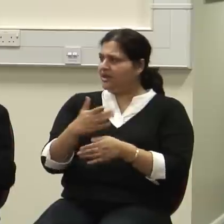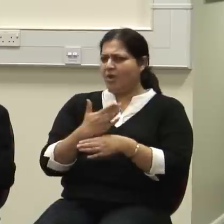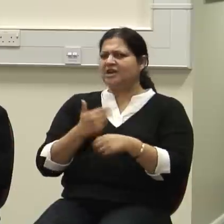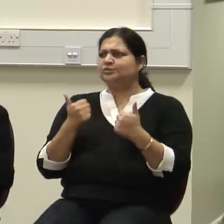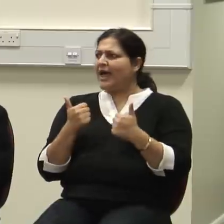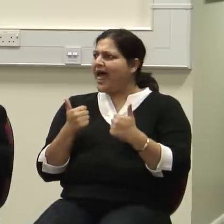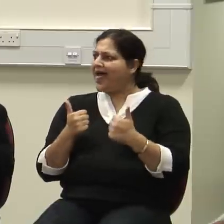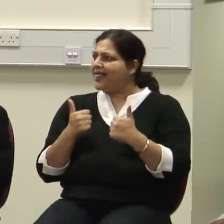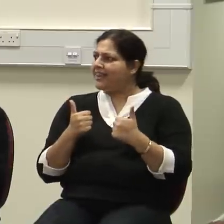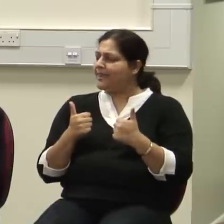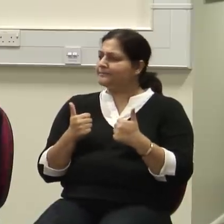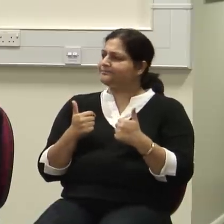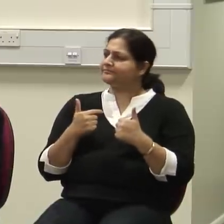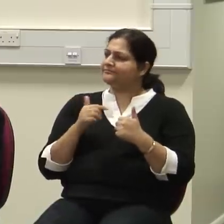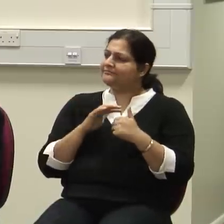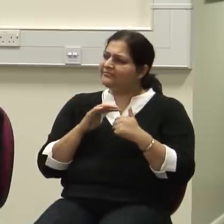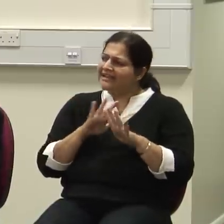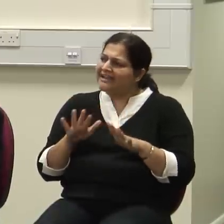people. I use the word cure.